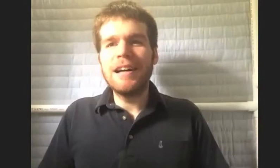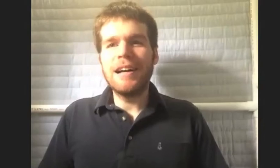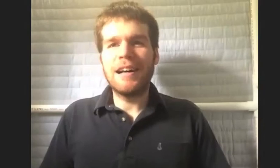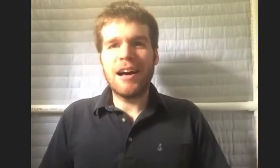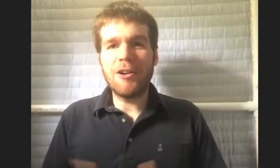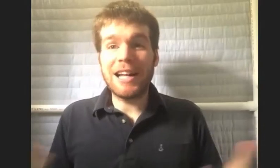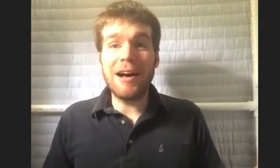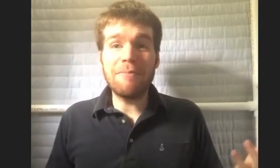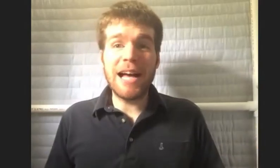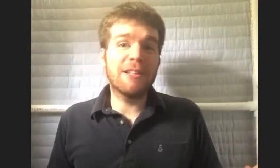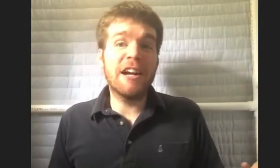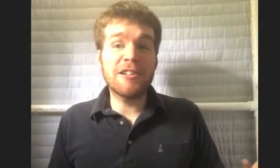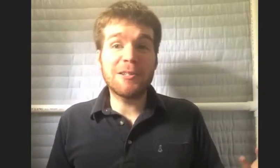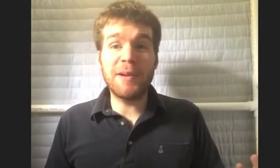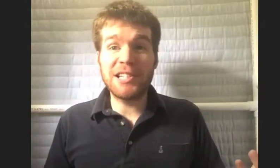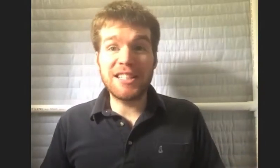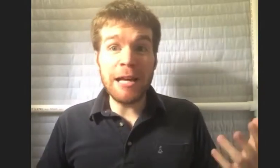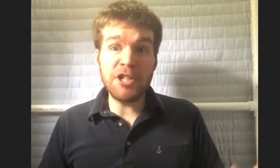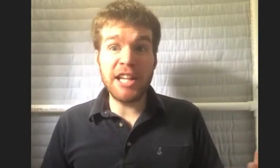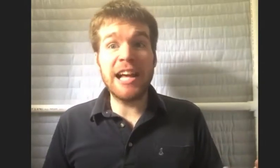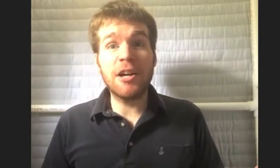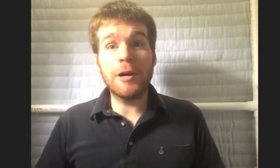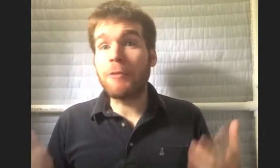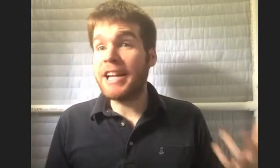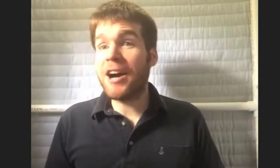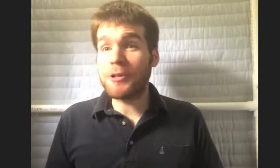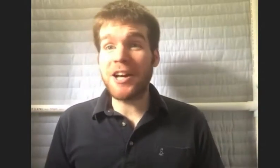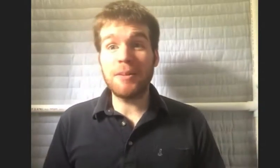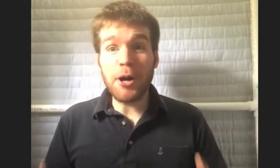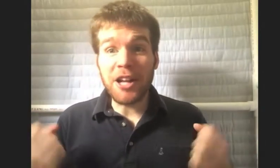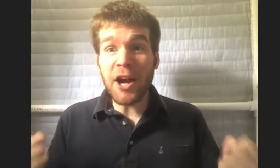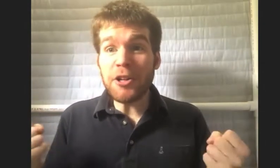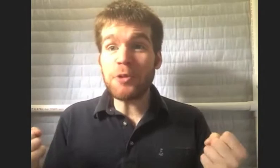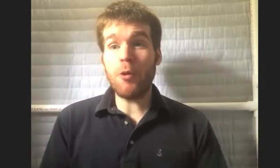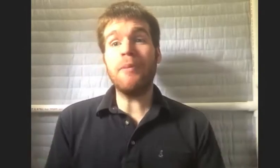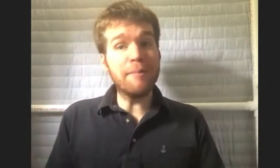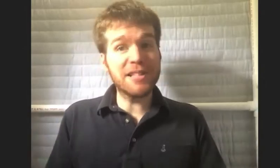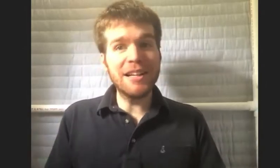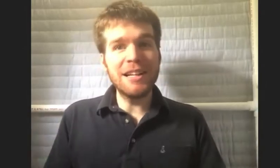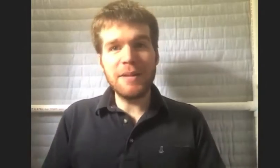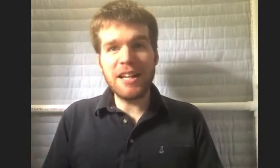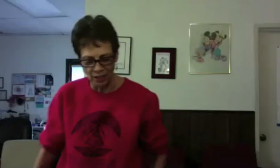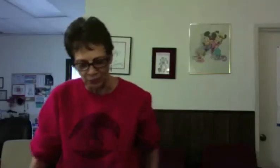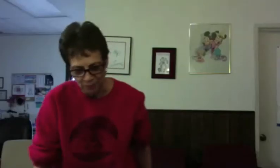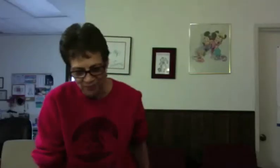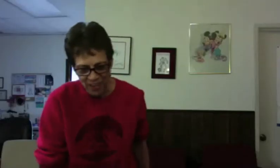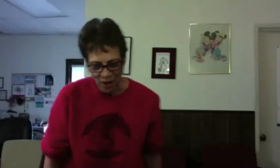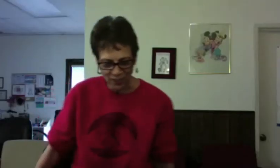All right. I'm back with character specialist MJ Lalo. And right now we're talking about character warmups. There we go. All right.